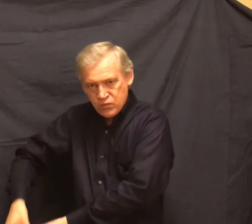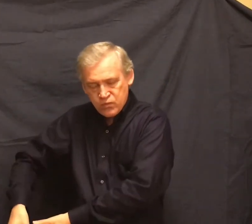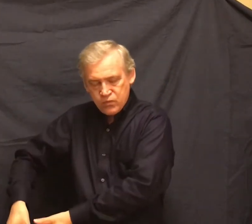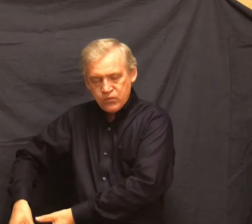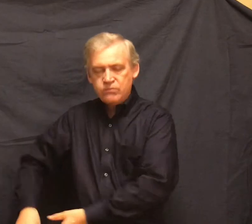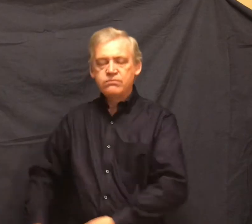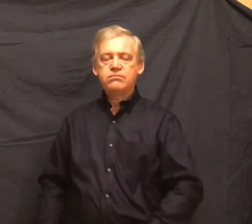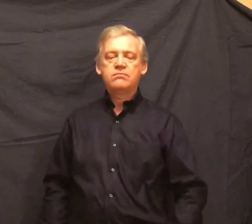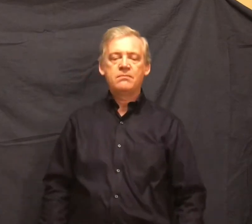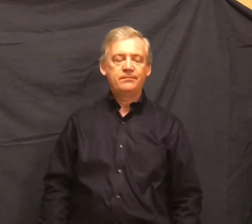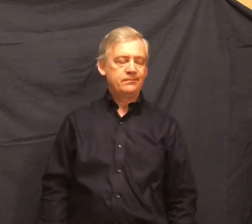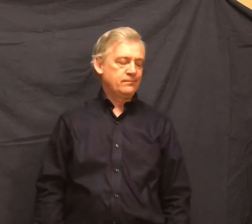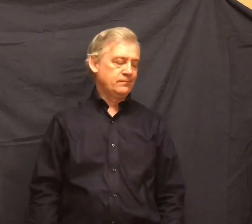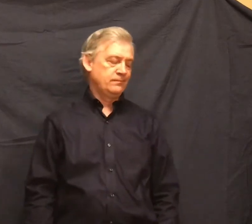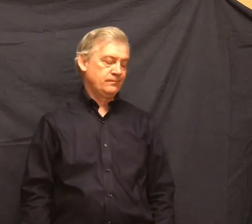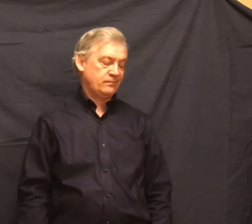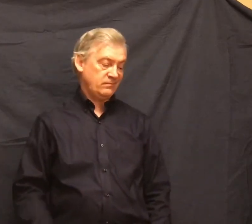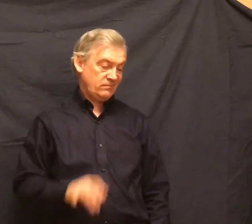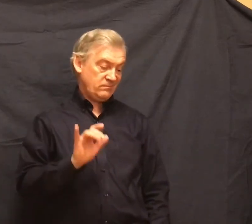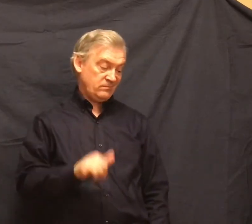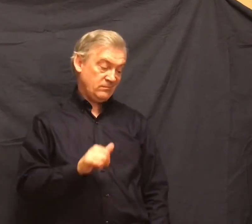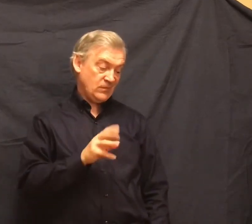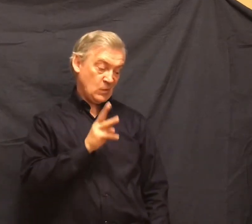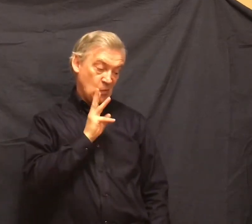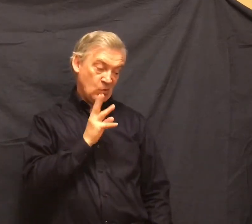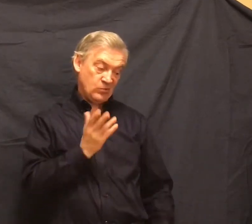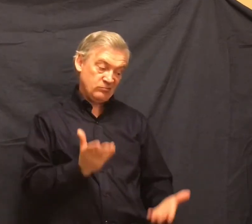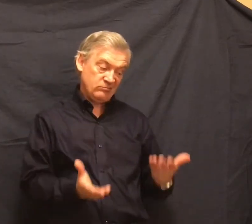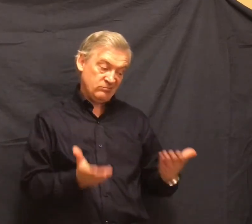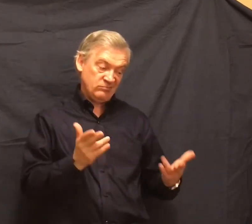I ain't sure it's good water, he said. Looks kinda scummy.